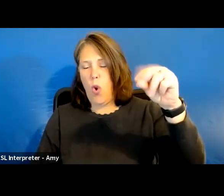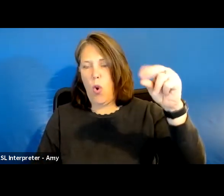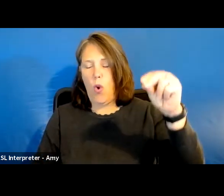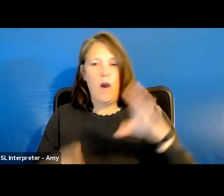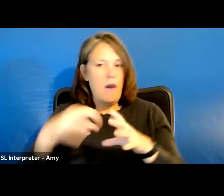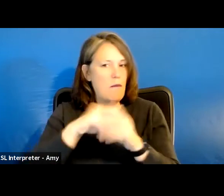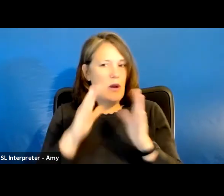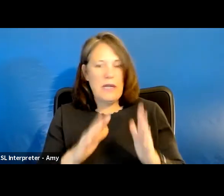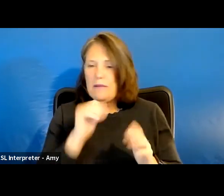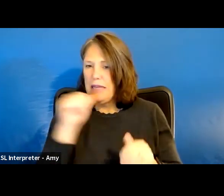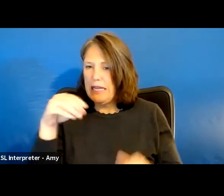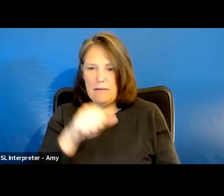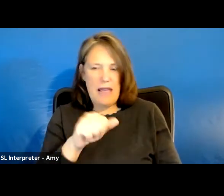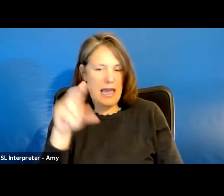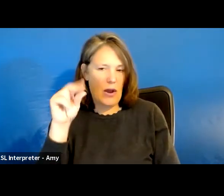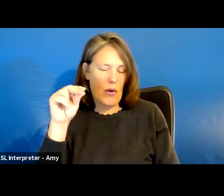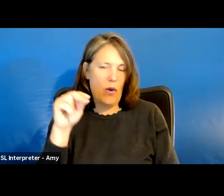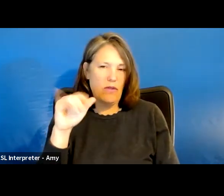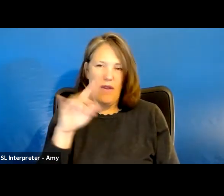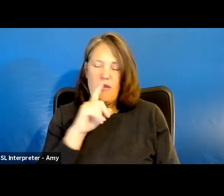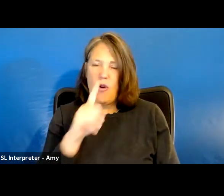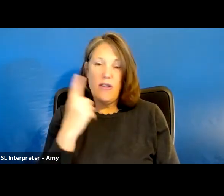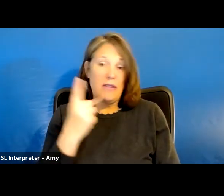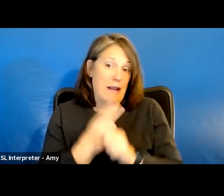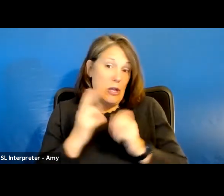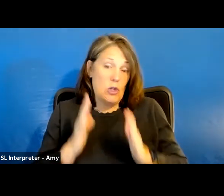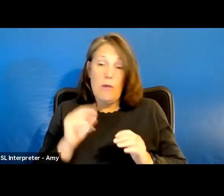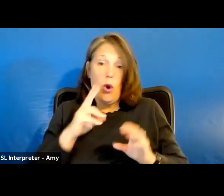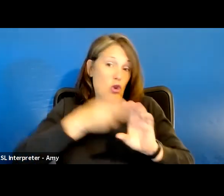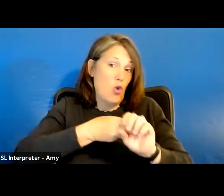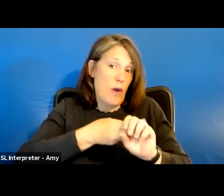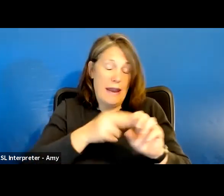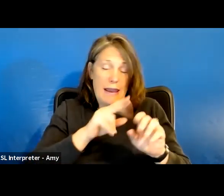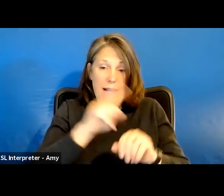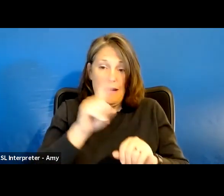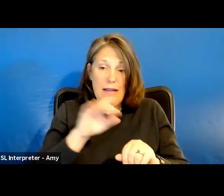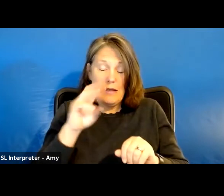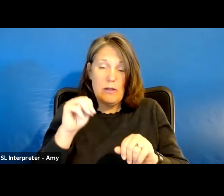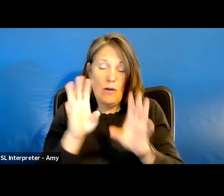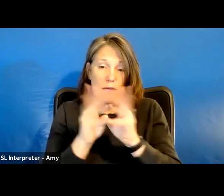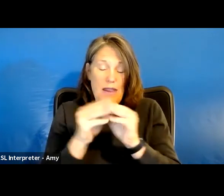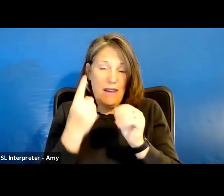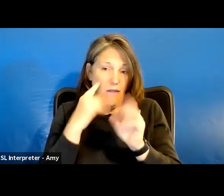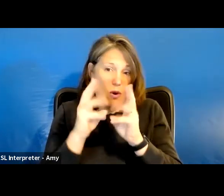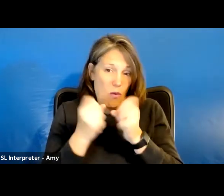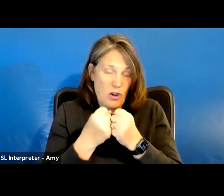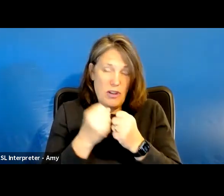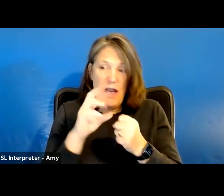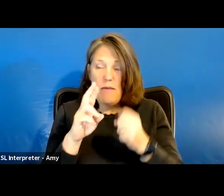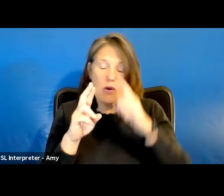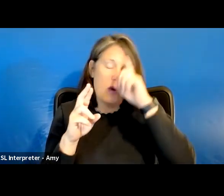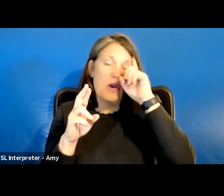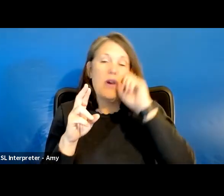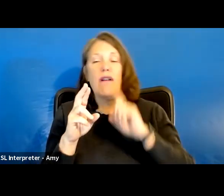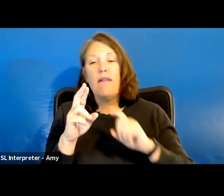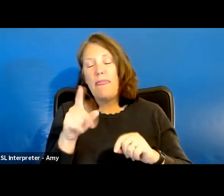does not have to pay. Okay. So if you're just a, if you're just joining a Zoom meeting, like for a workshop or, you know,